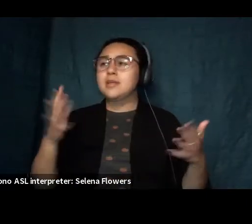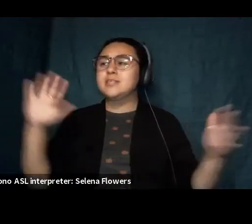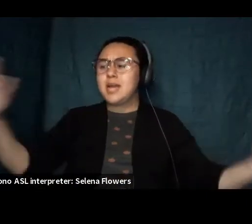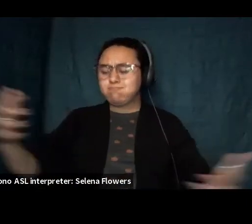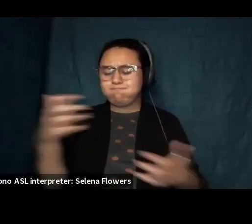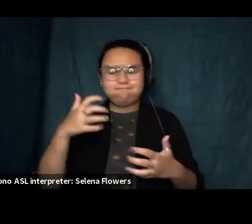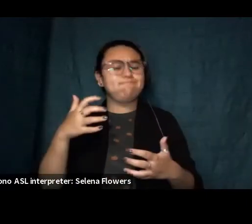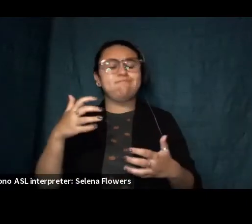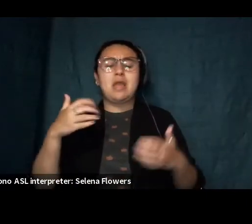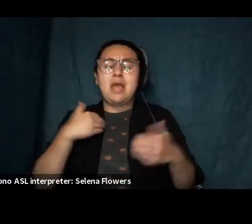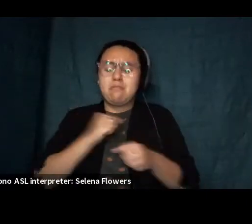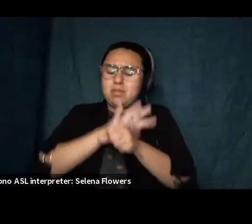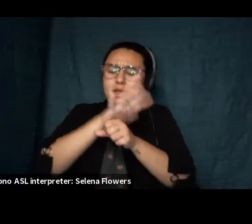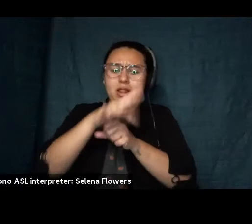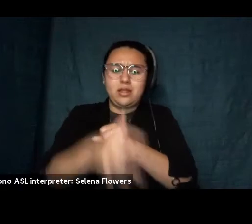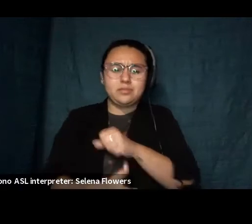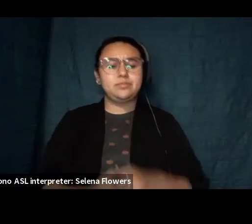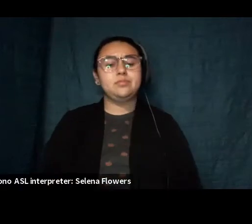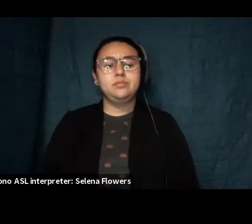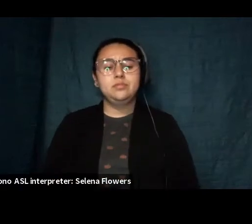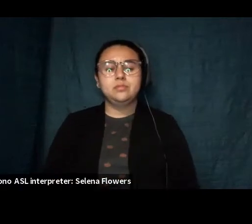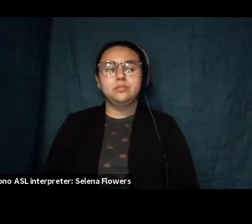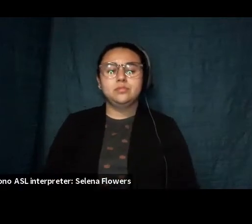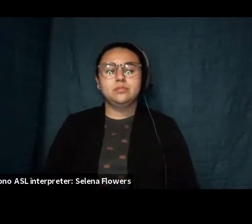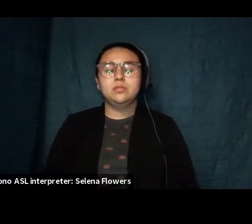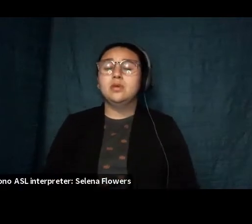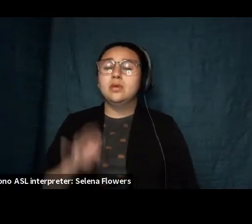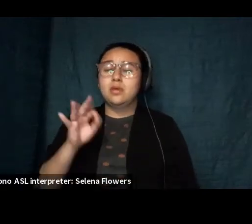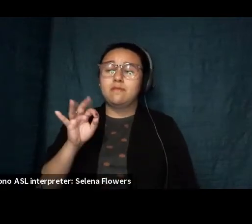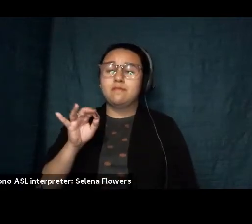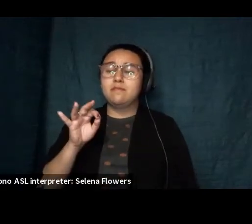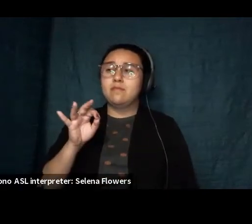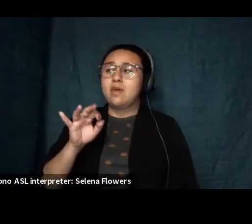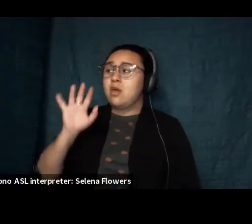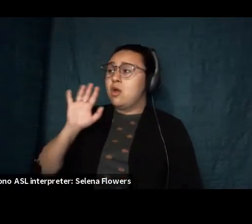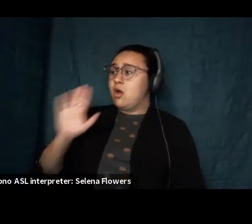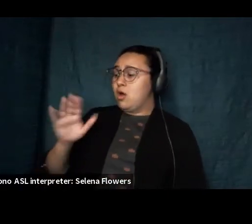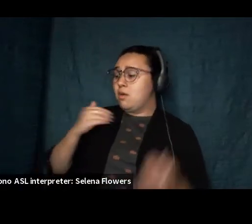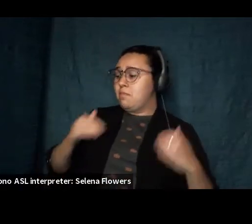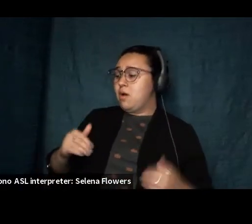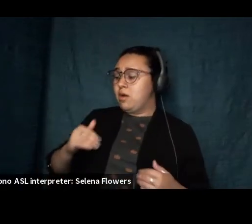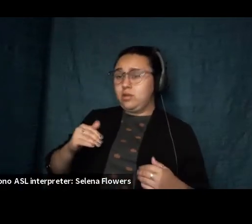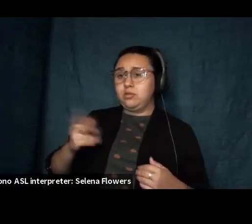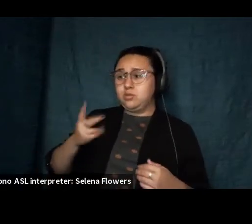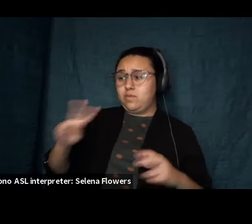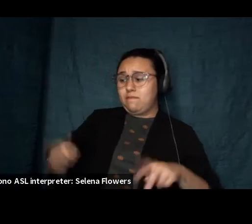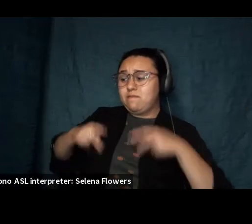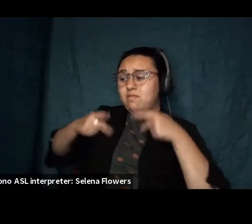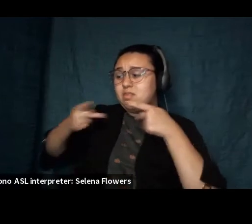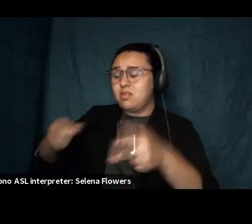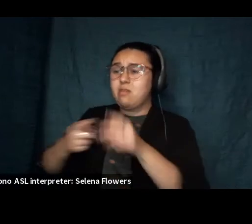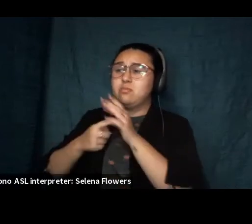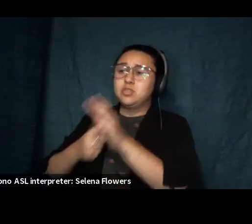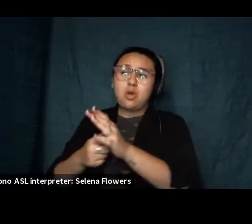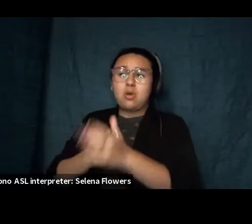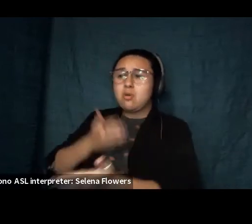beyond the bounds of pines road if i could step into that room to show her what i've become prove that nothing would